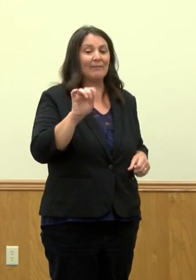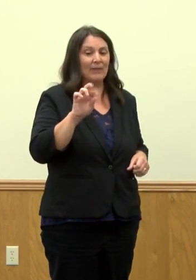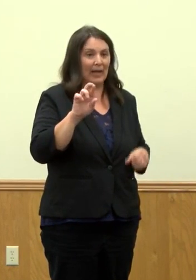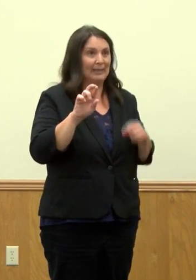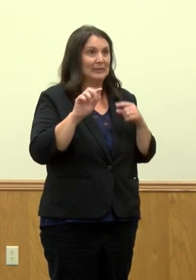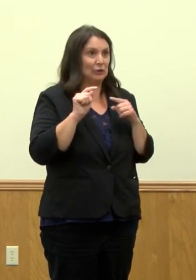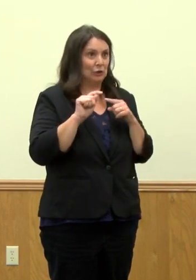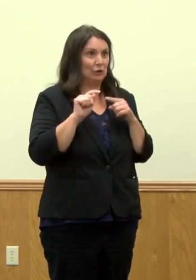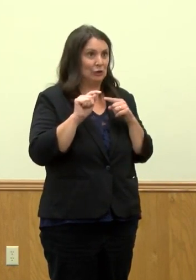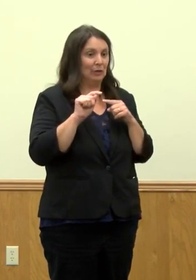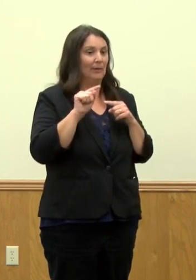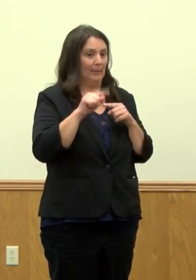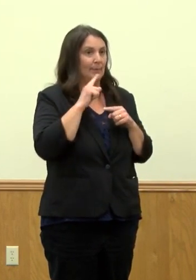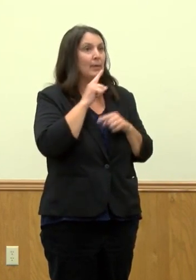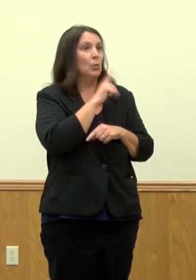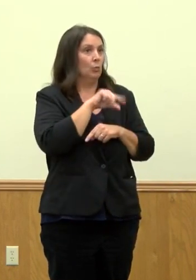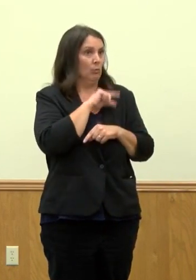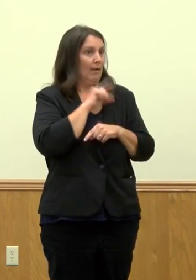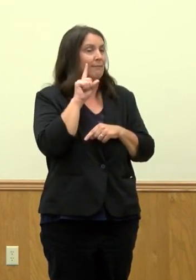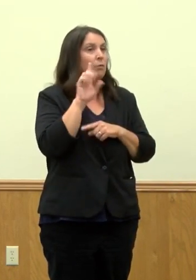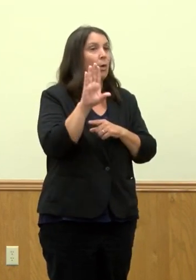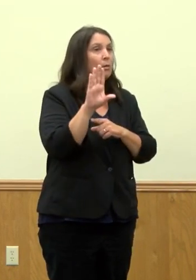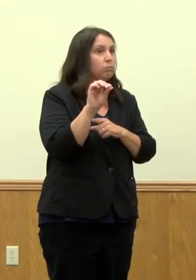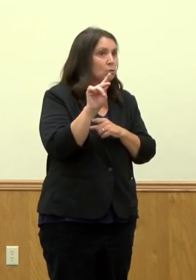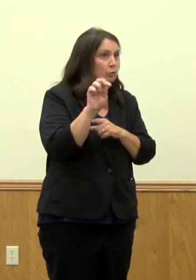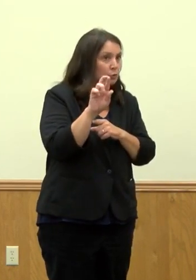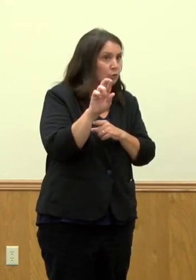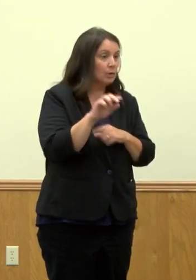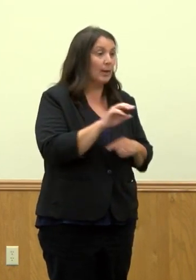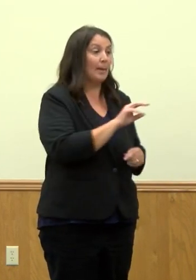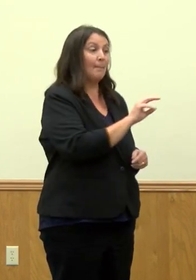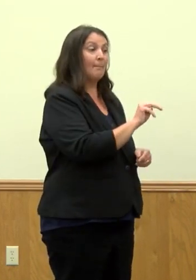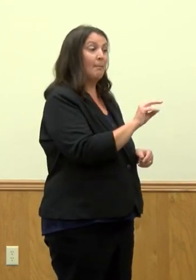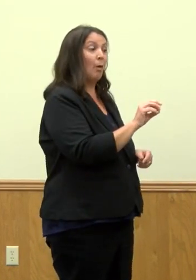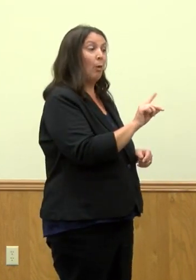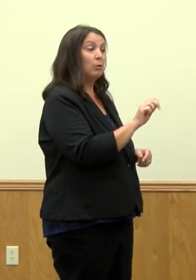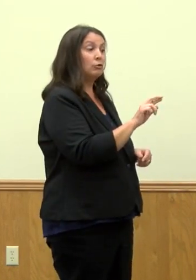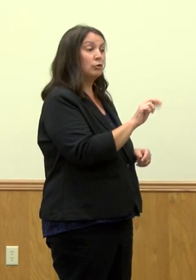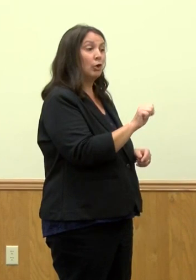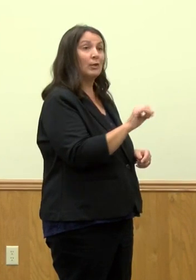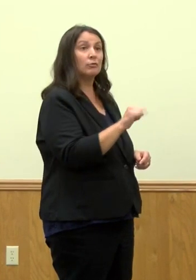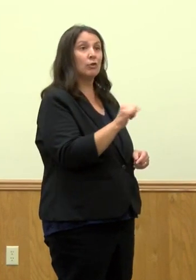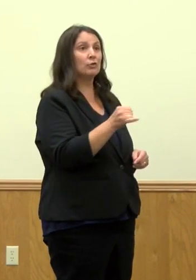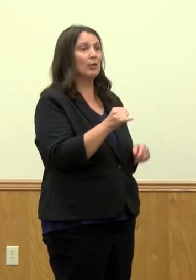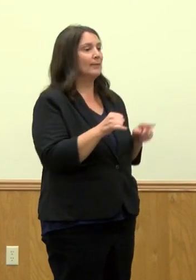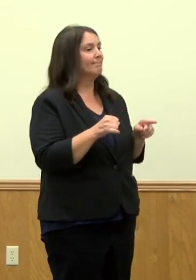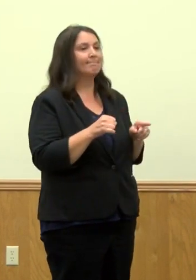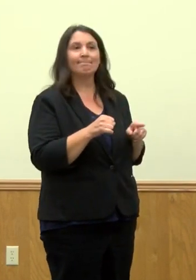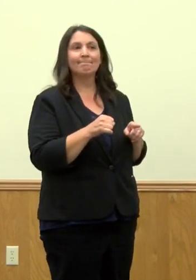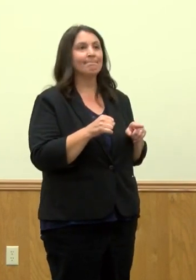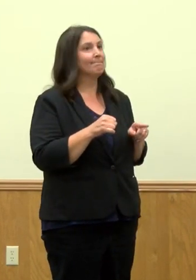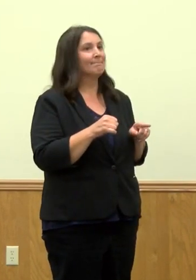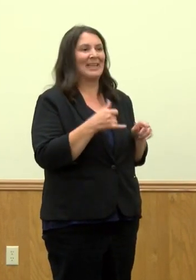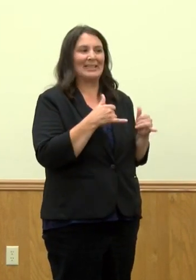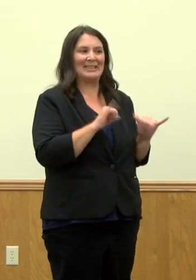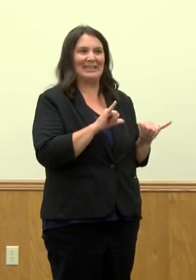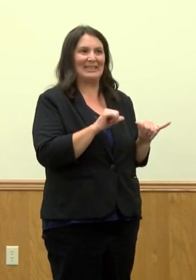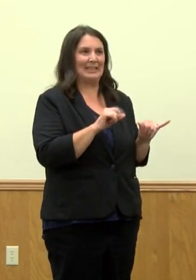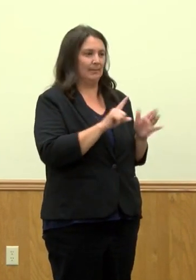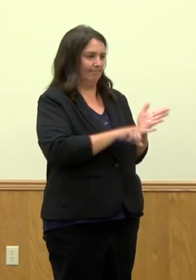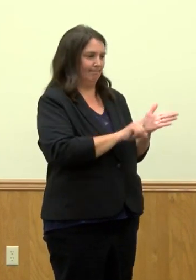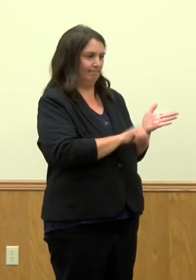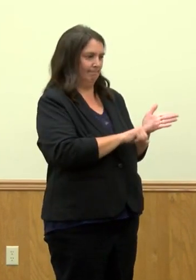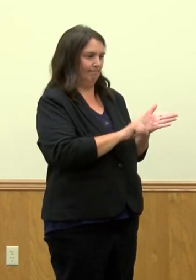eligible for the booster shots. The Moderna and J&J vaccines, they are still trying to get data